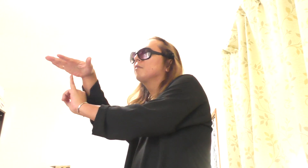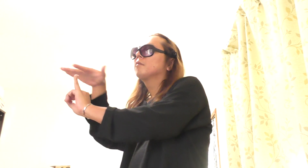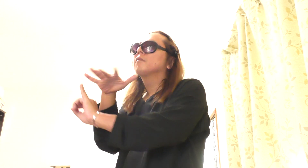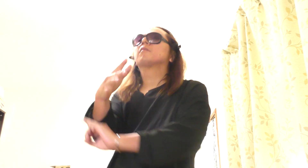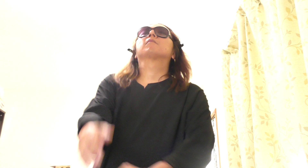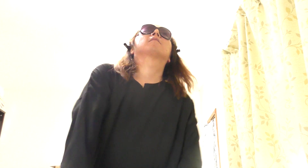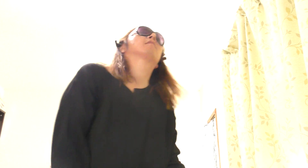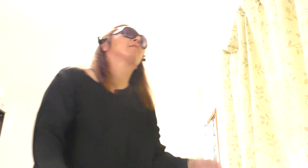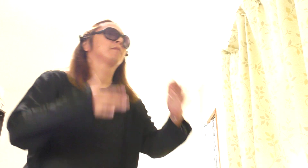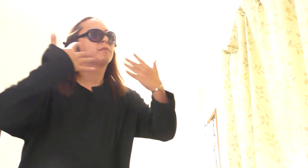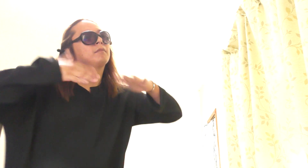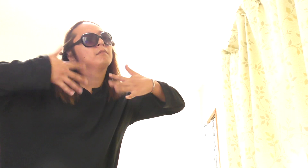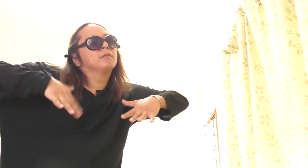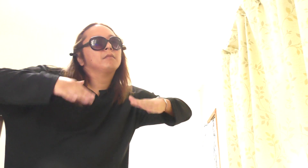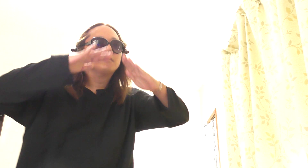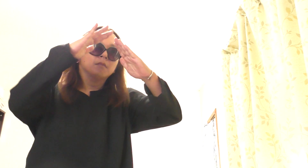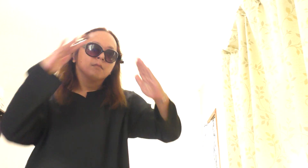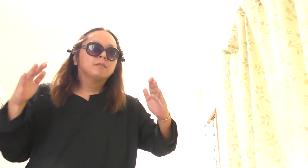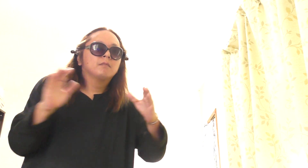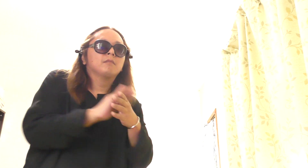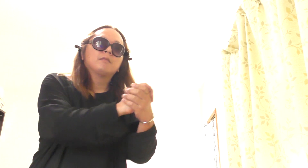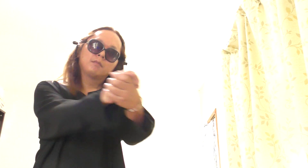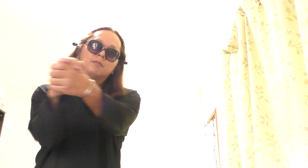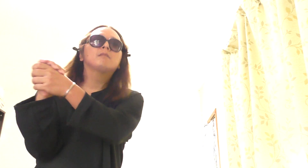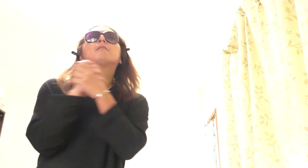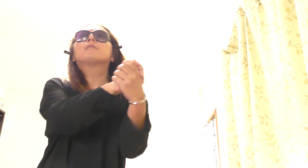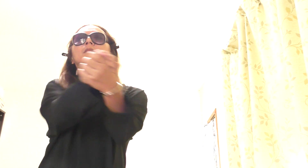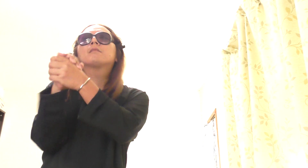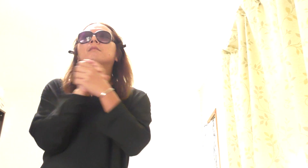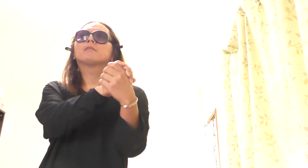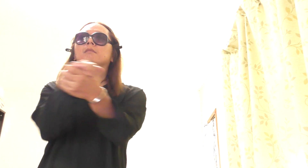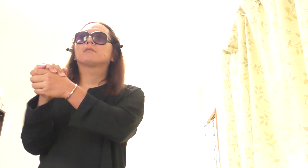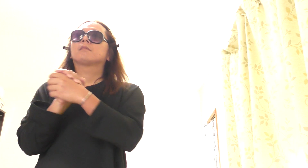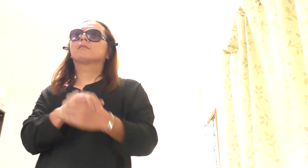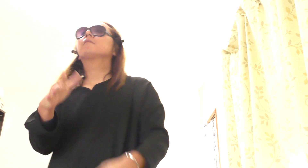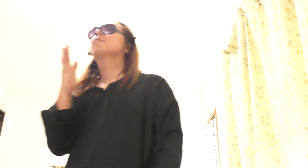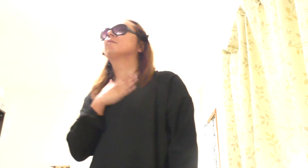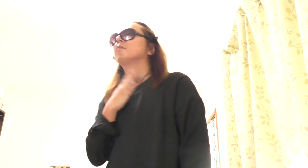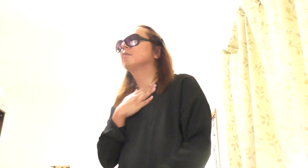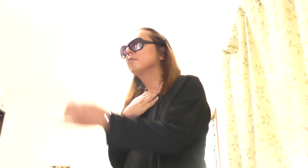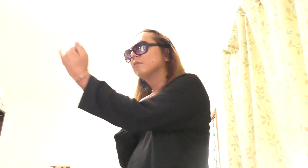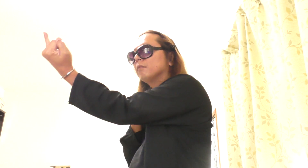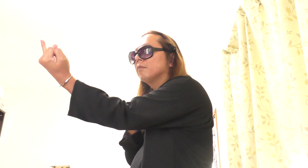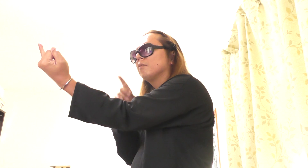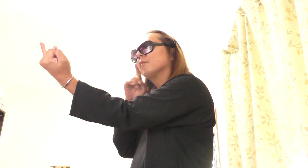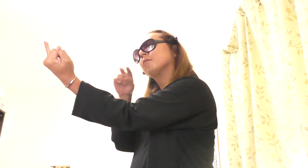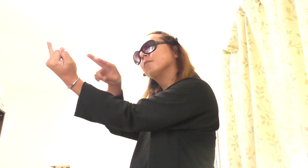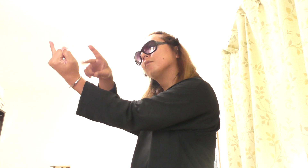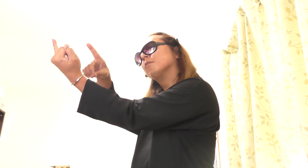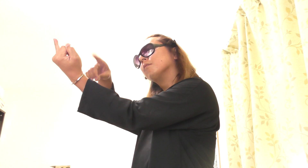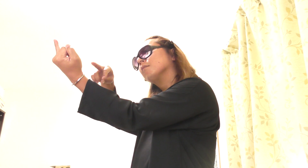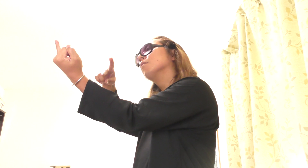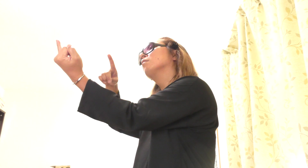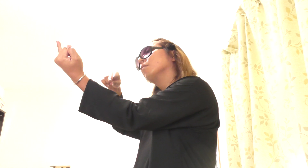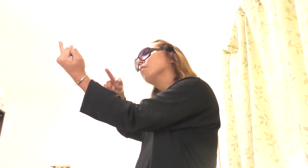A crowded room and friends with tired eyes I'm hiding from you and your